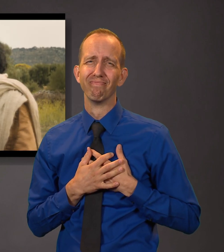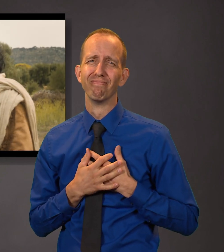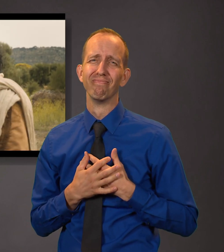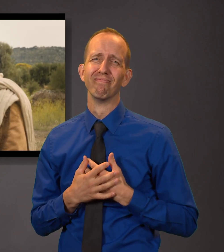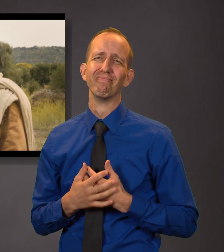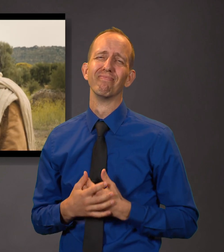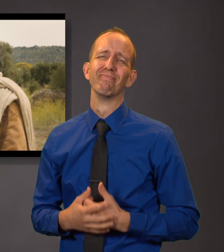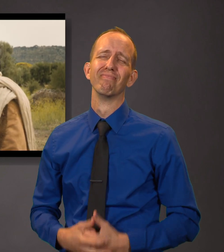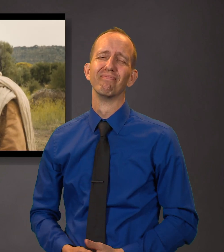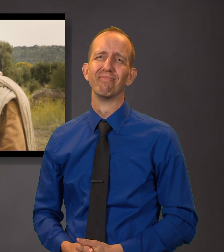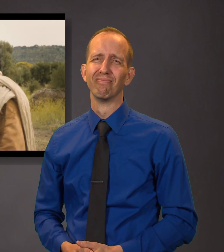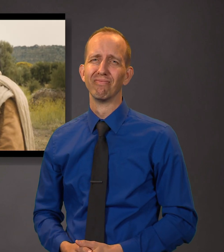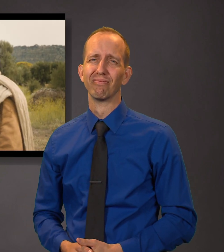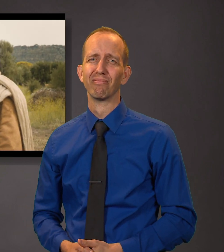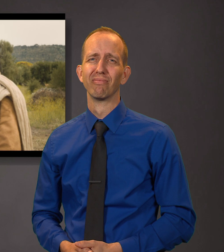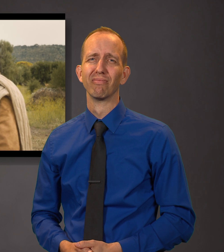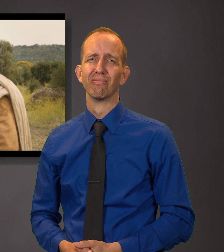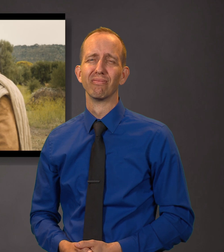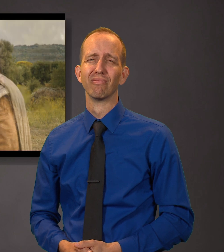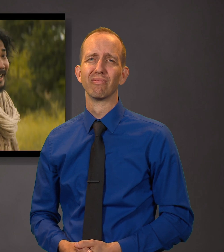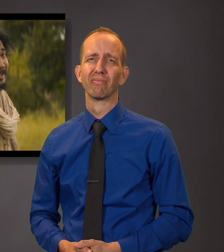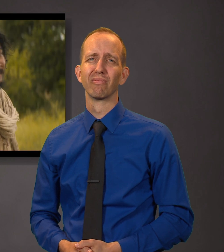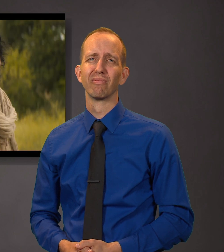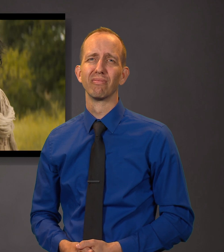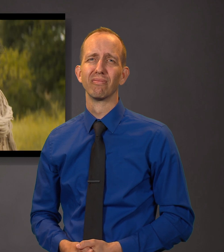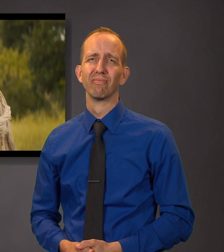It grieveth me that I should lose them.